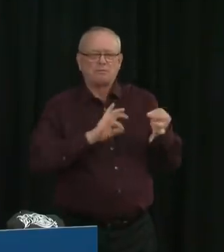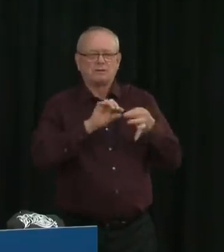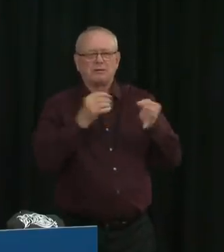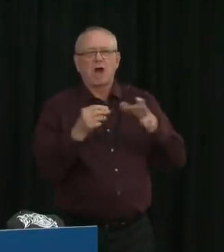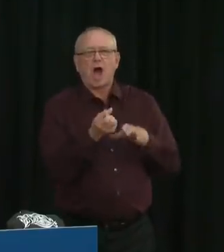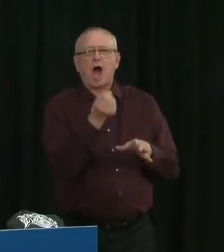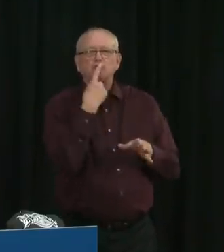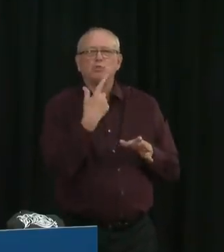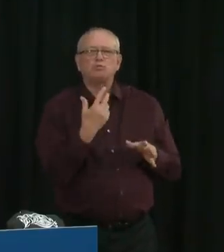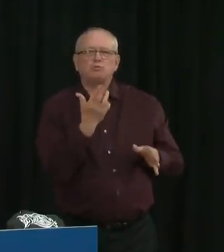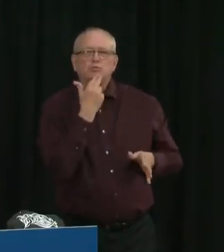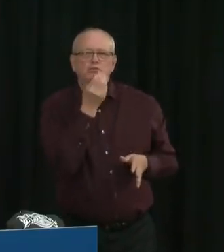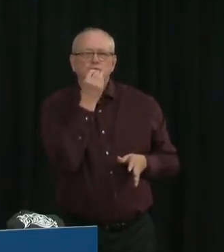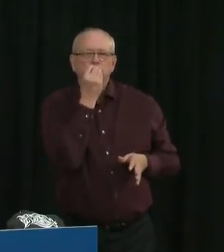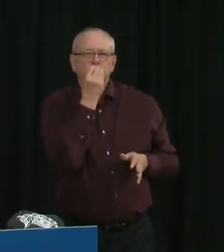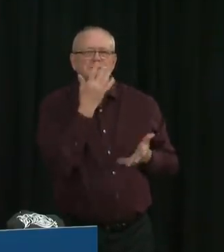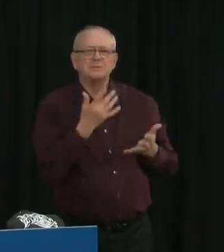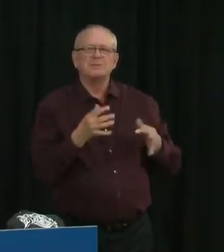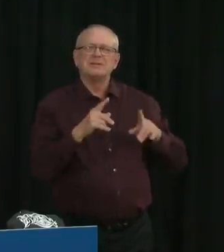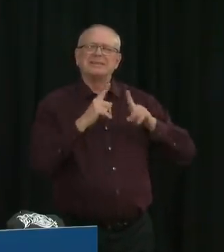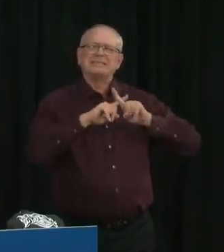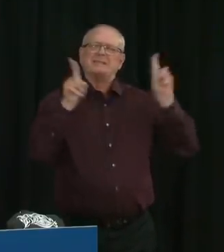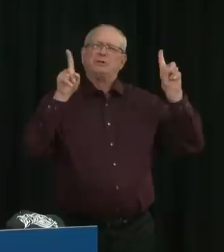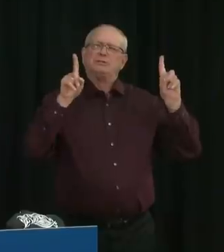if we all take reasonable precautions.